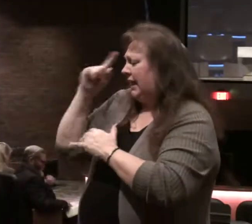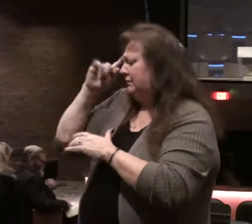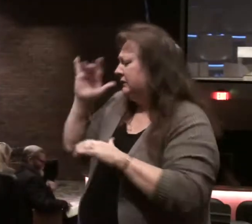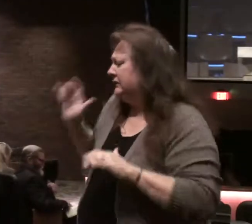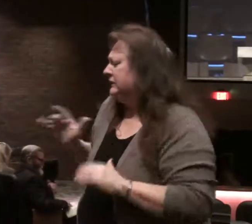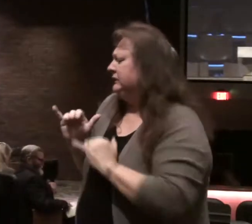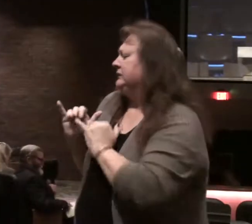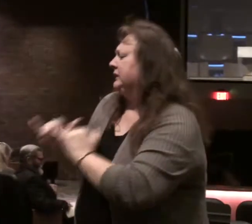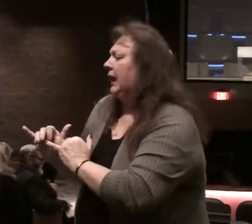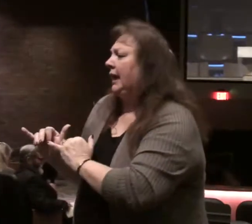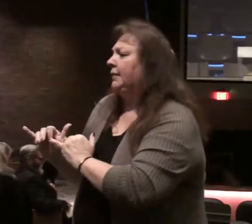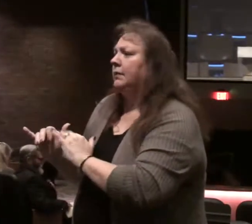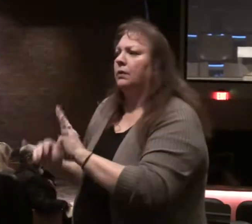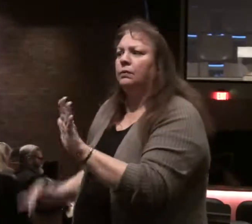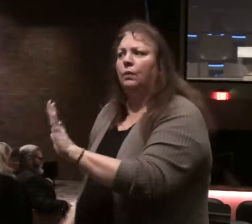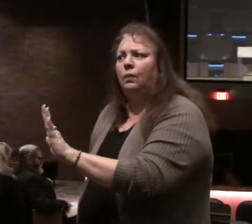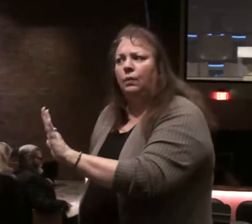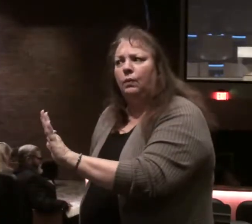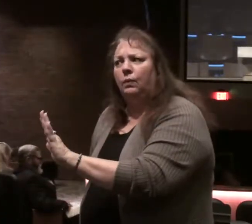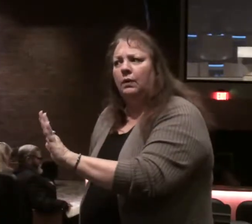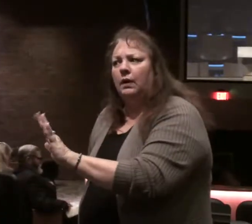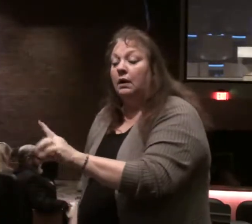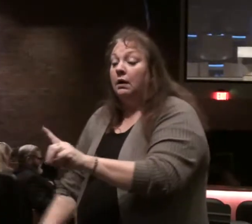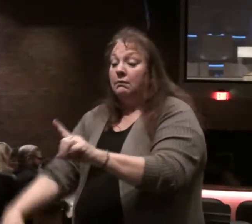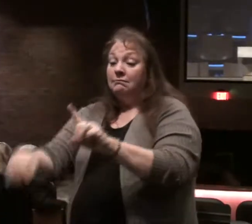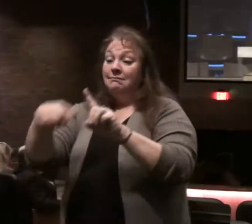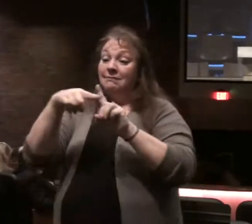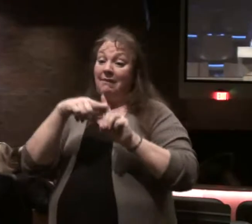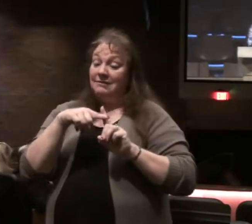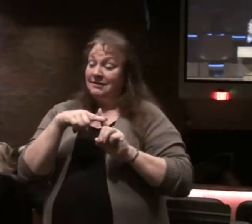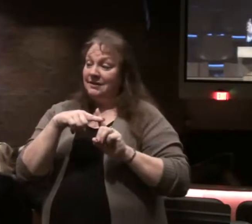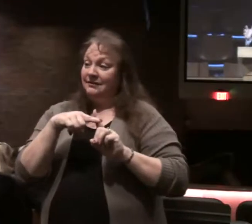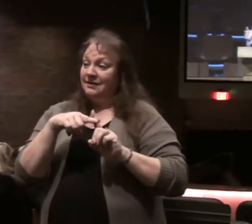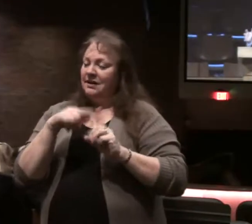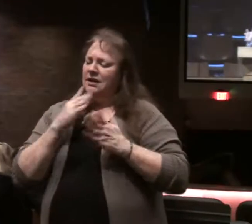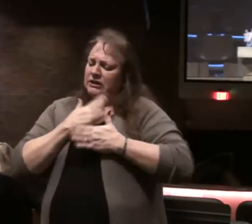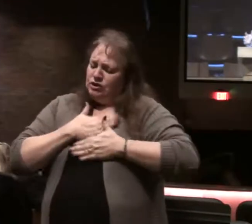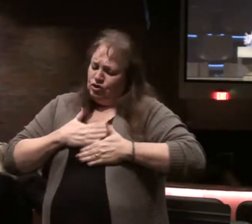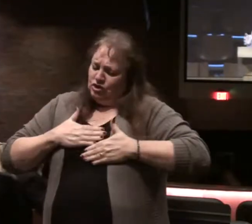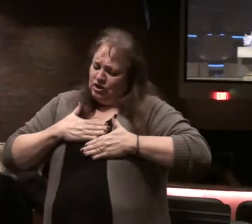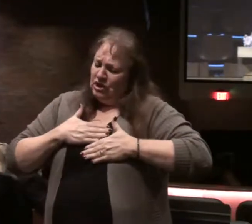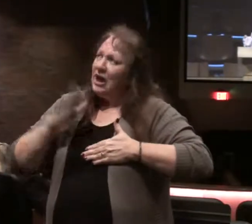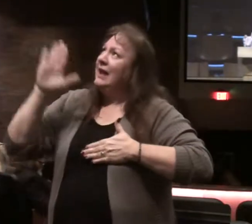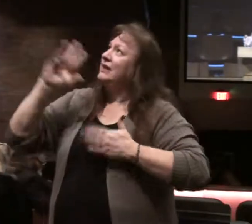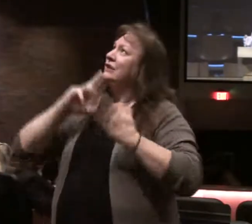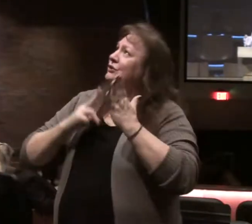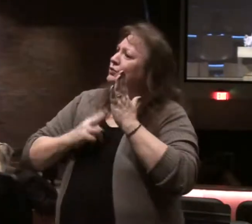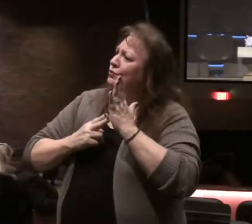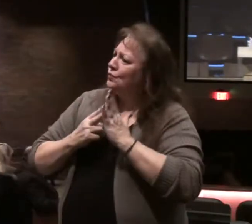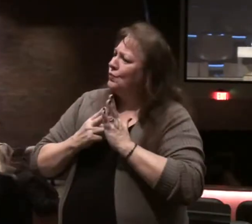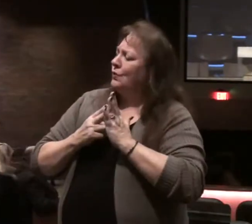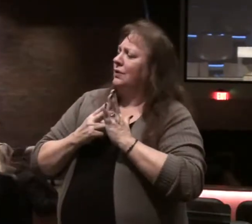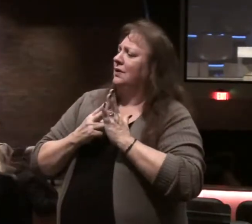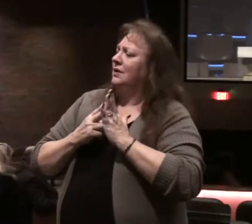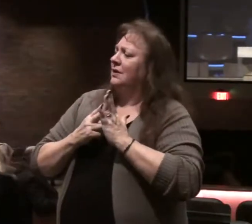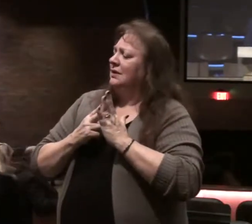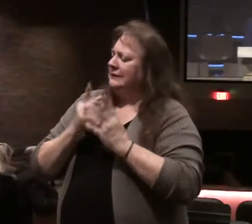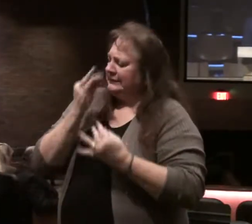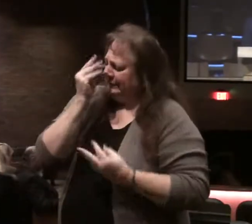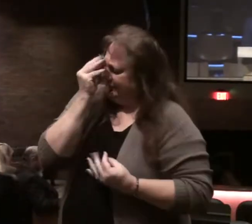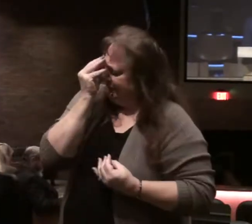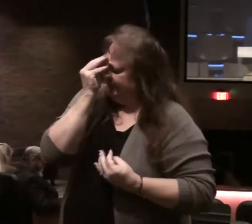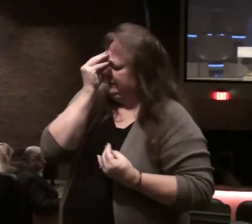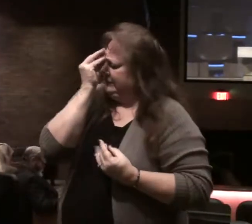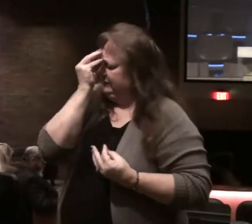like the world, and that's it. Positively, verse 2, delighting in the truth of the word and meditating